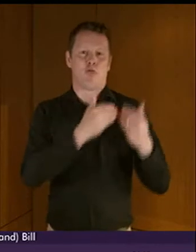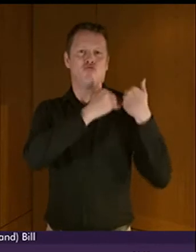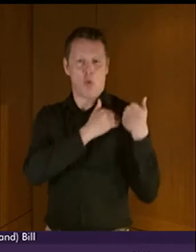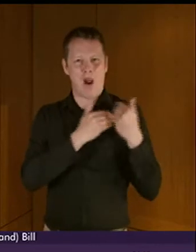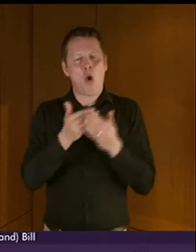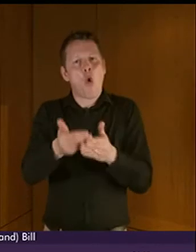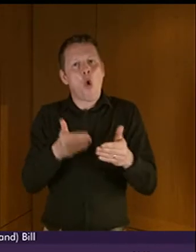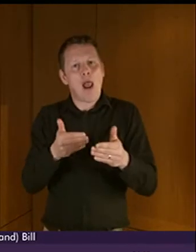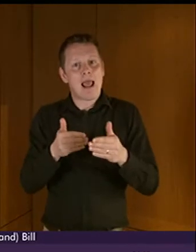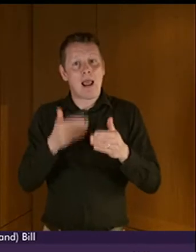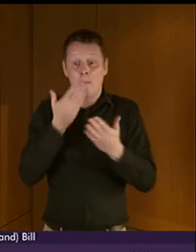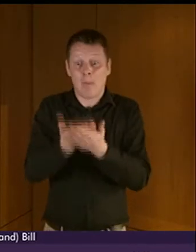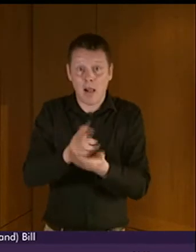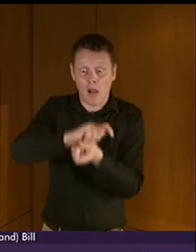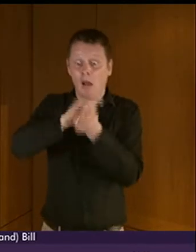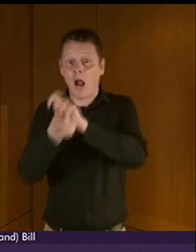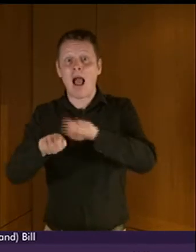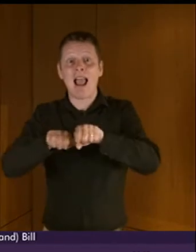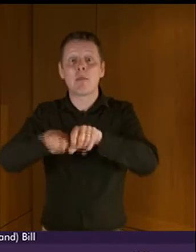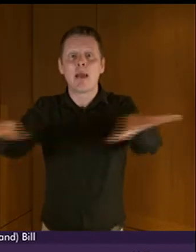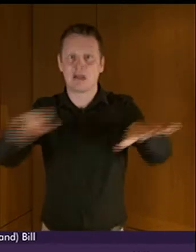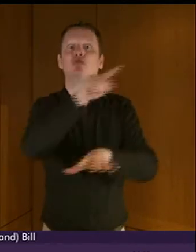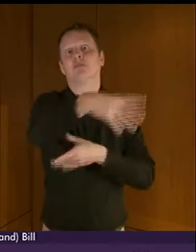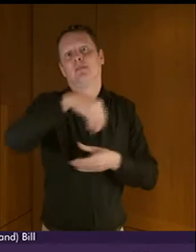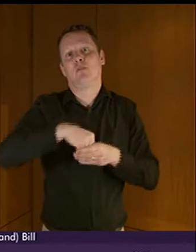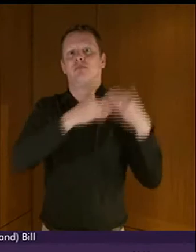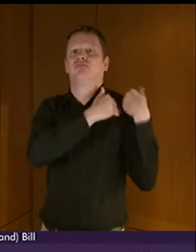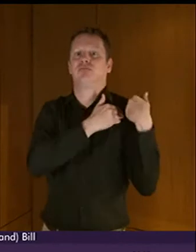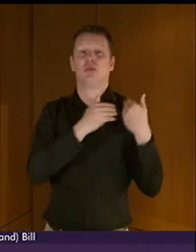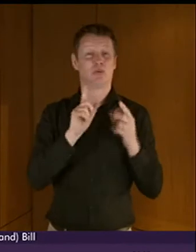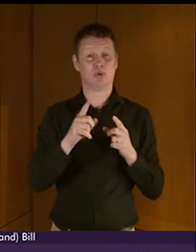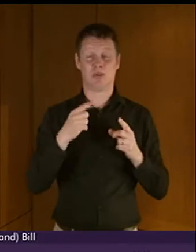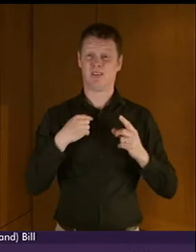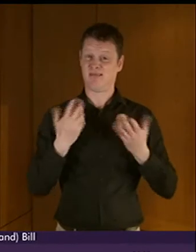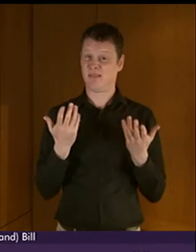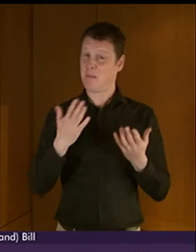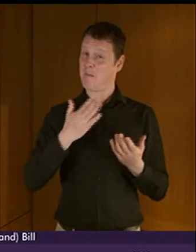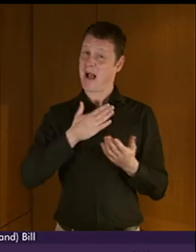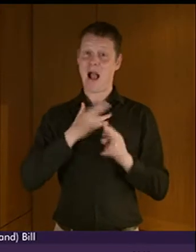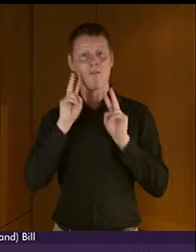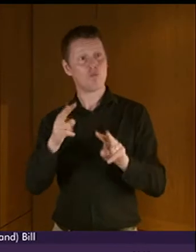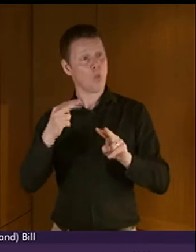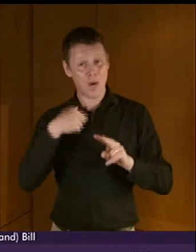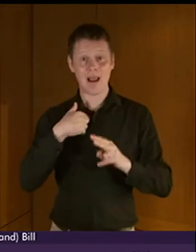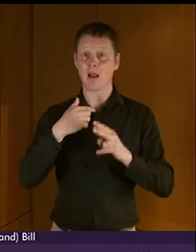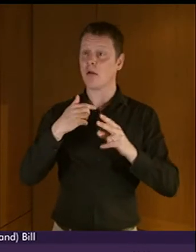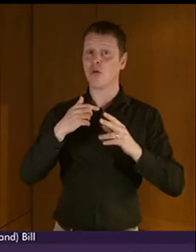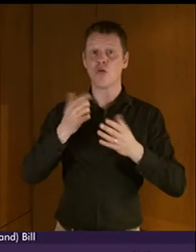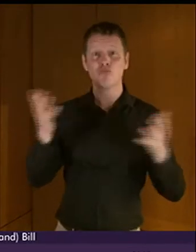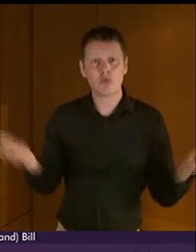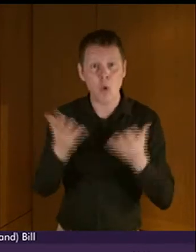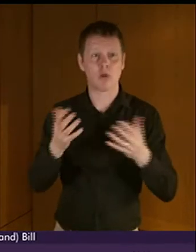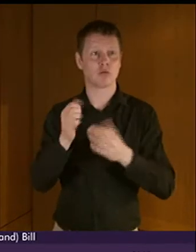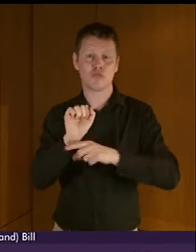implementation of the Bill. In closing, it is my view that if we promote, protect, support and value